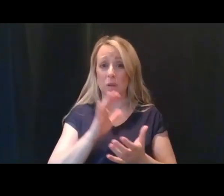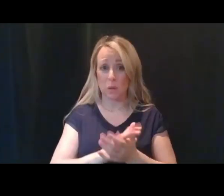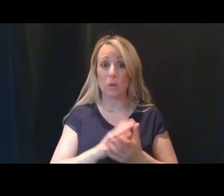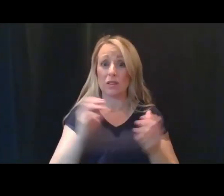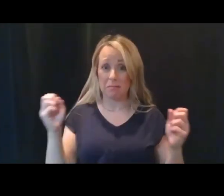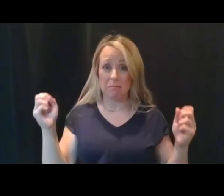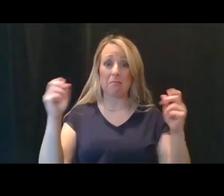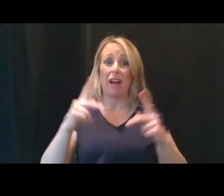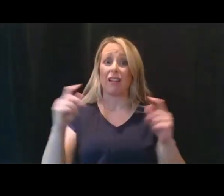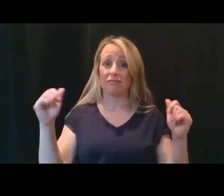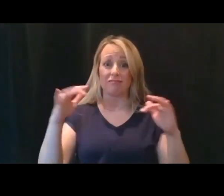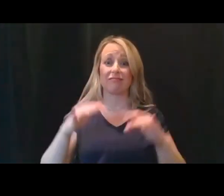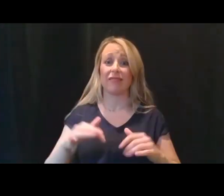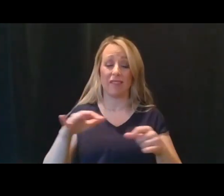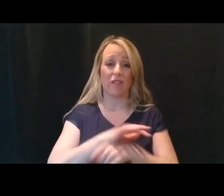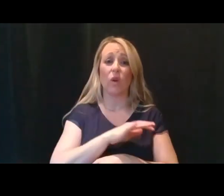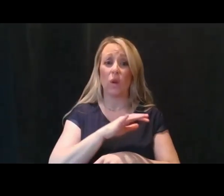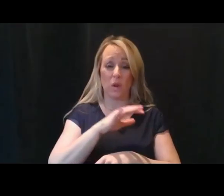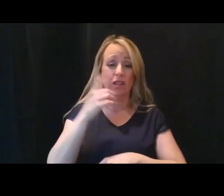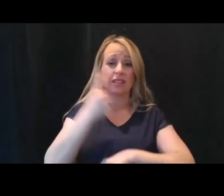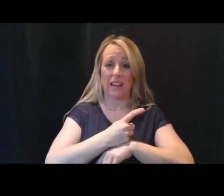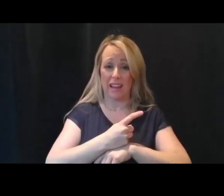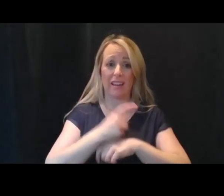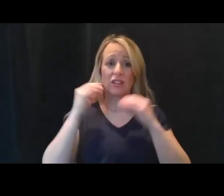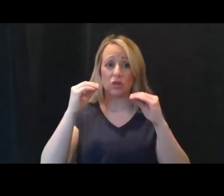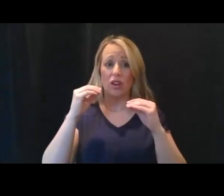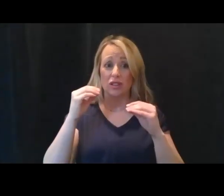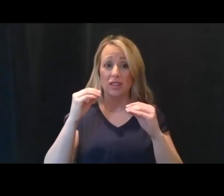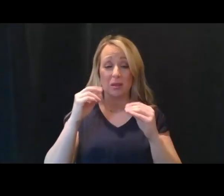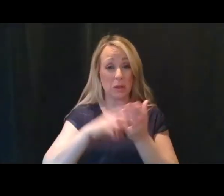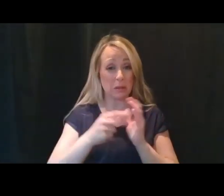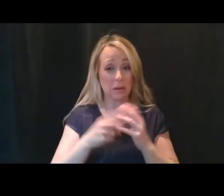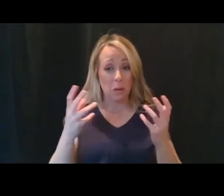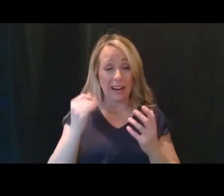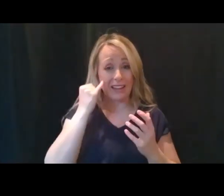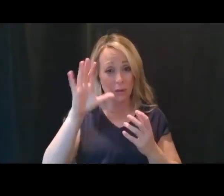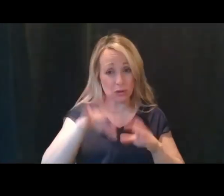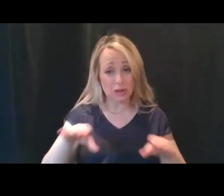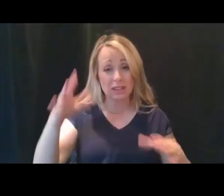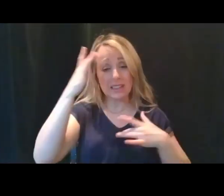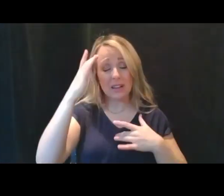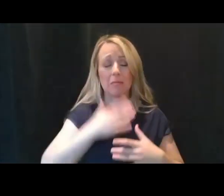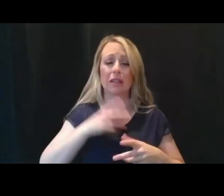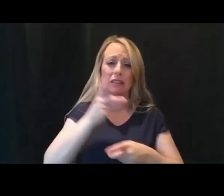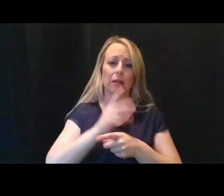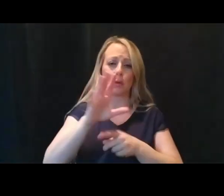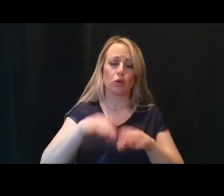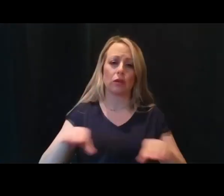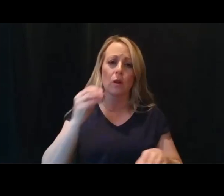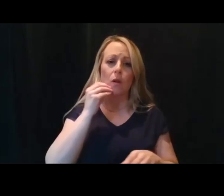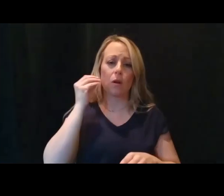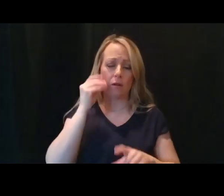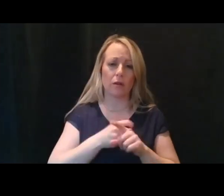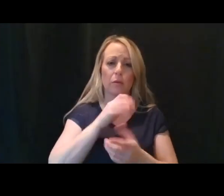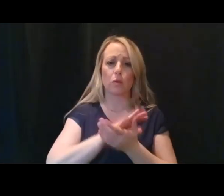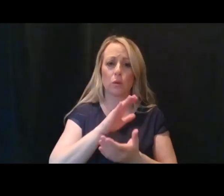instruction this week, this includes keeping your children home from school if they have any symptoms. We'd like to